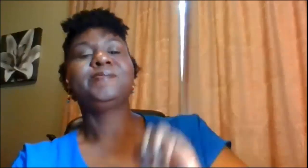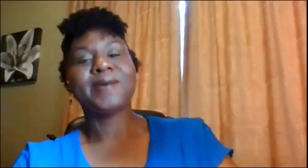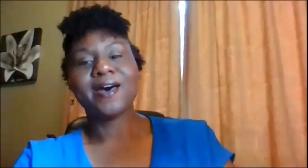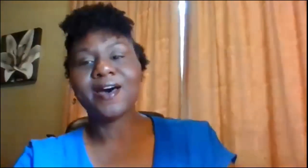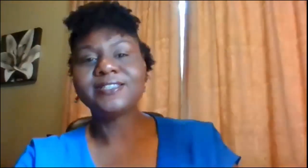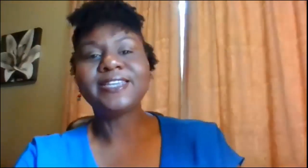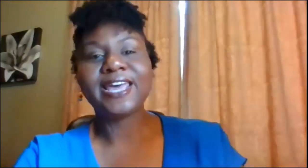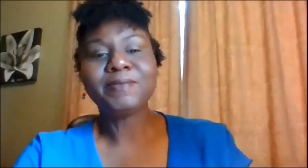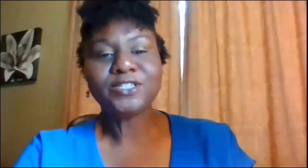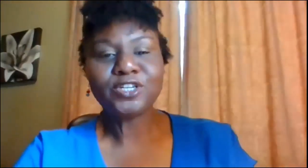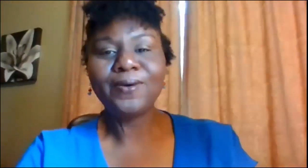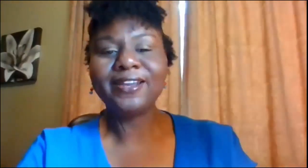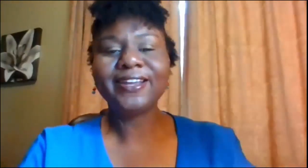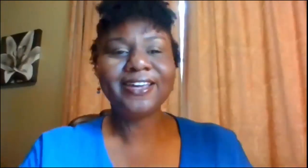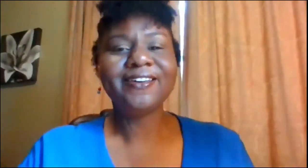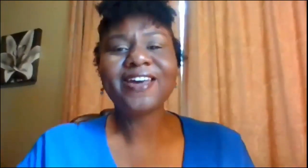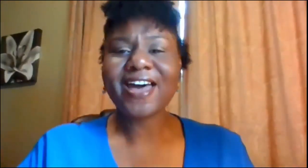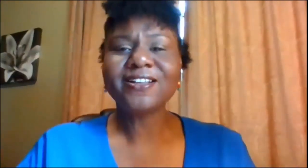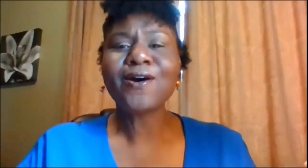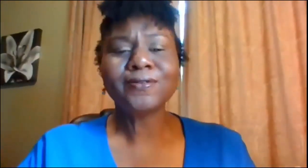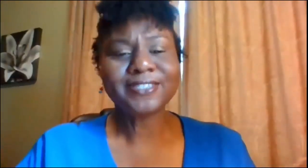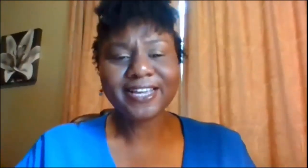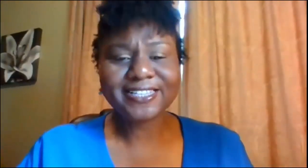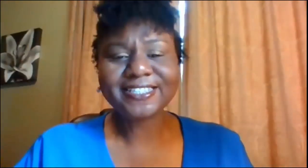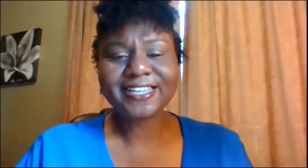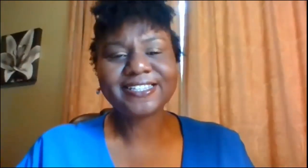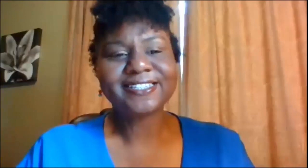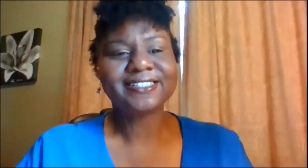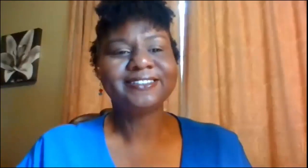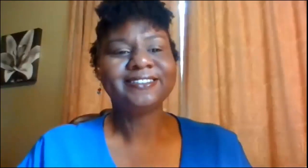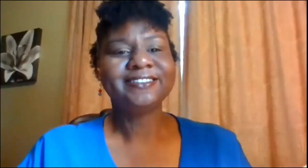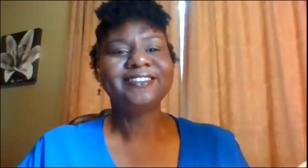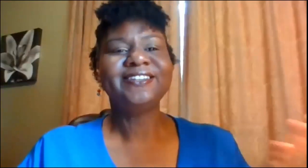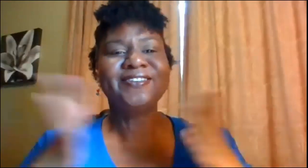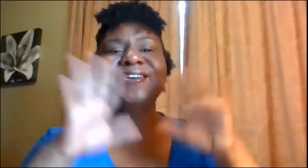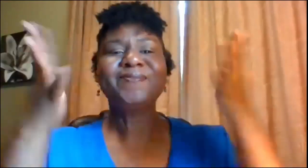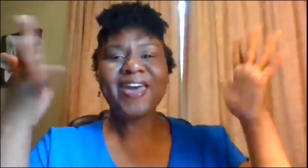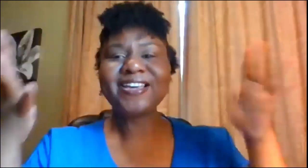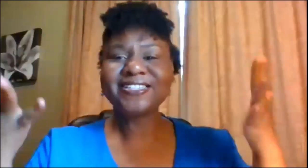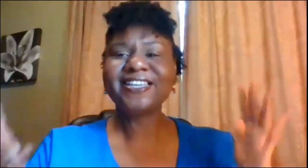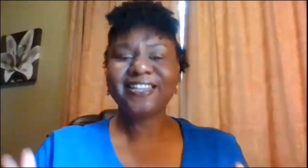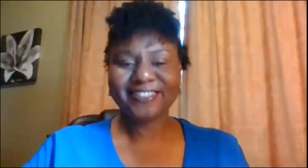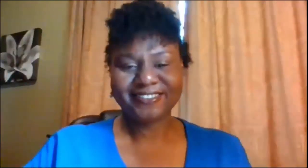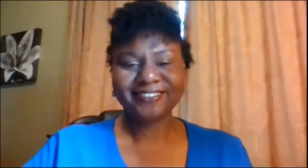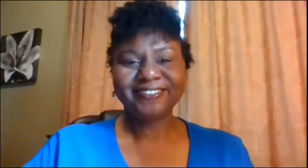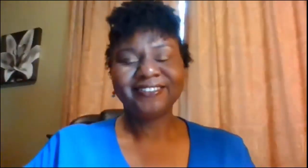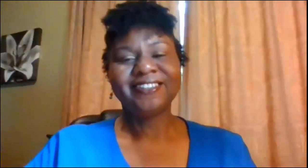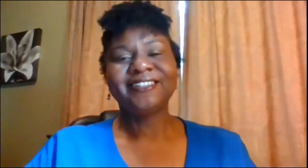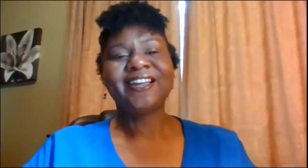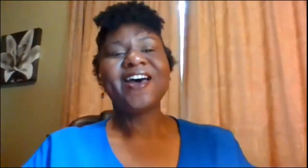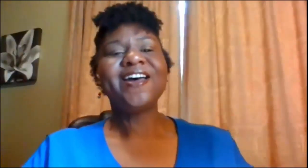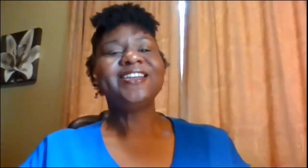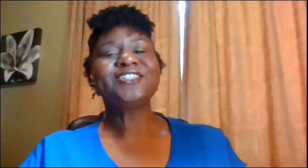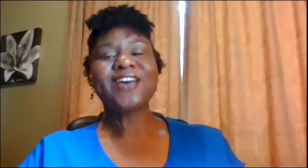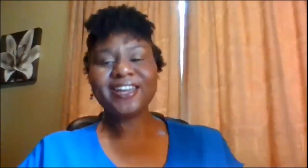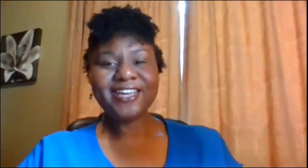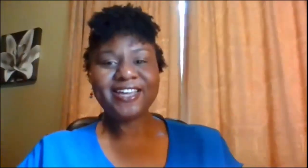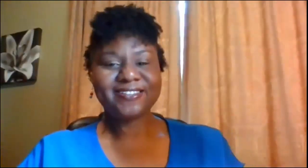my aunt's name is Joanne look at you y got whole sentences you're doing amazing all right let's try it again